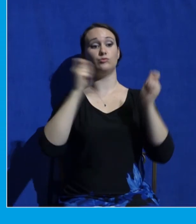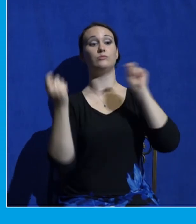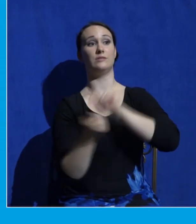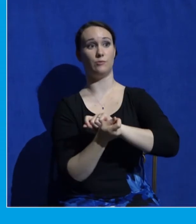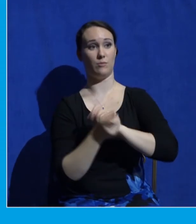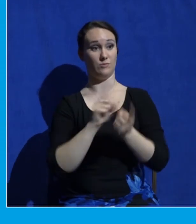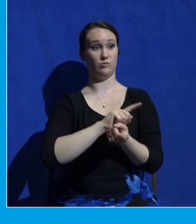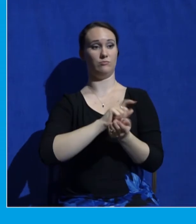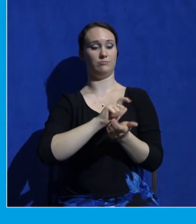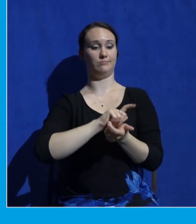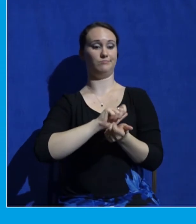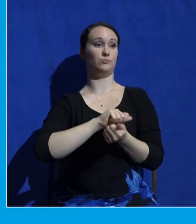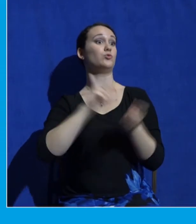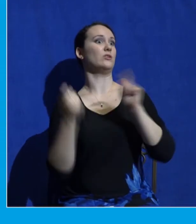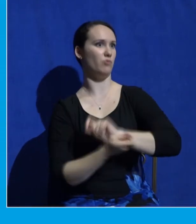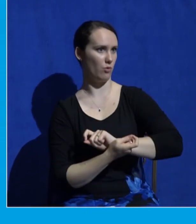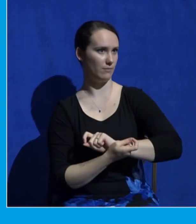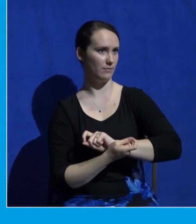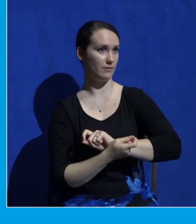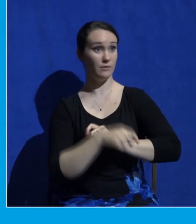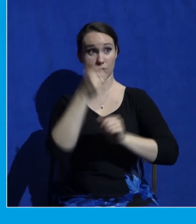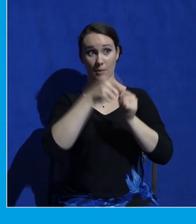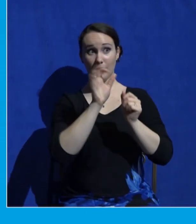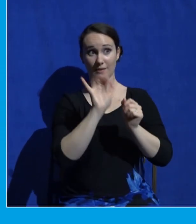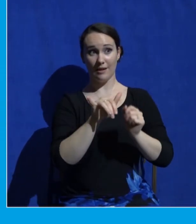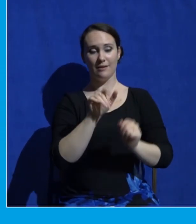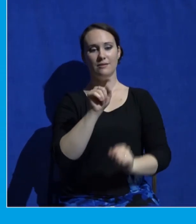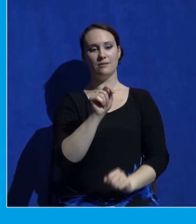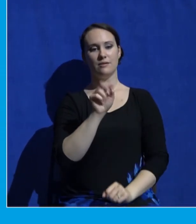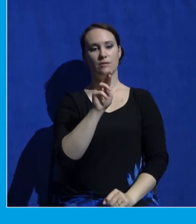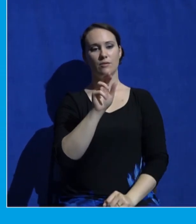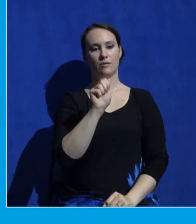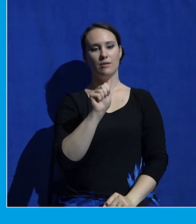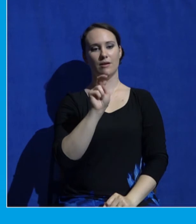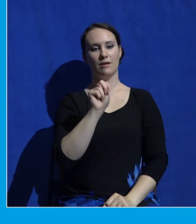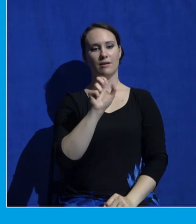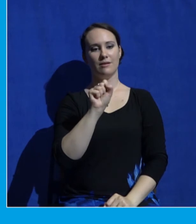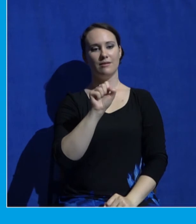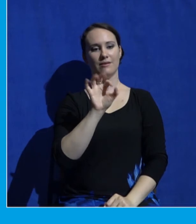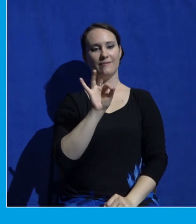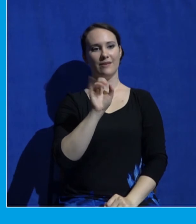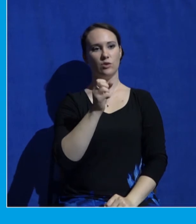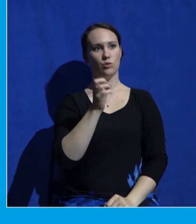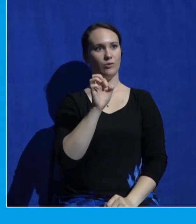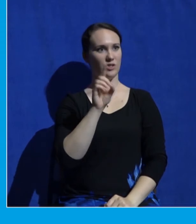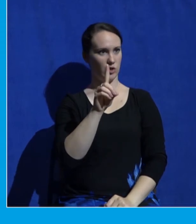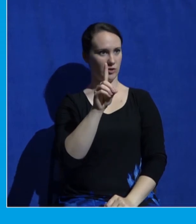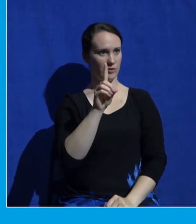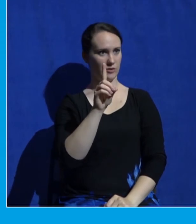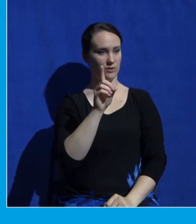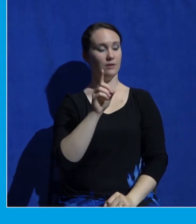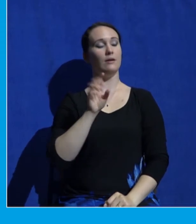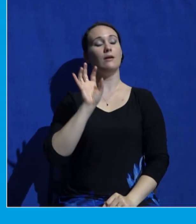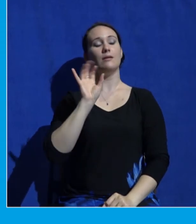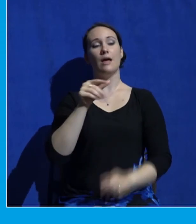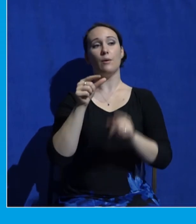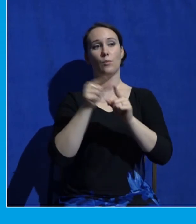That's used. That word is used three other times in the Bible. It's metamorpho. Three other times. One of those times